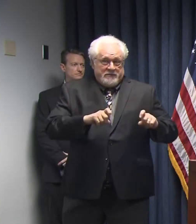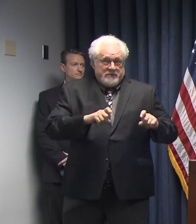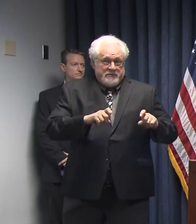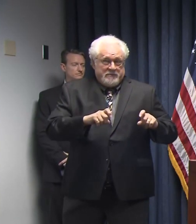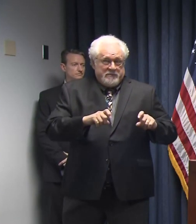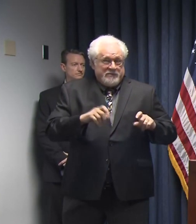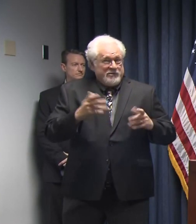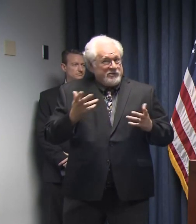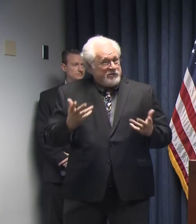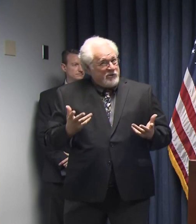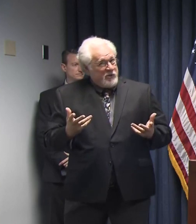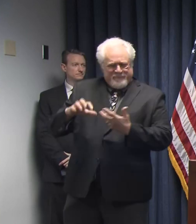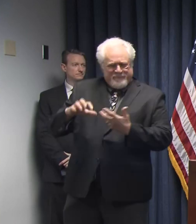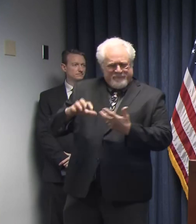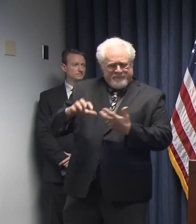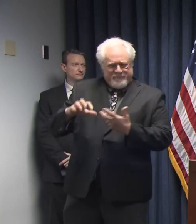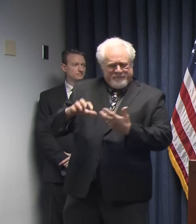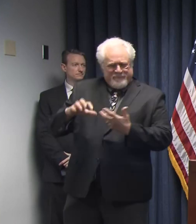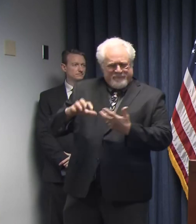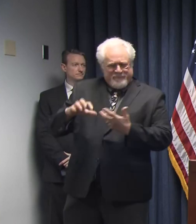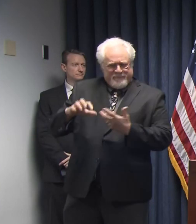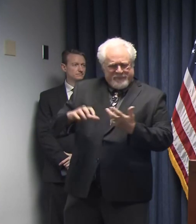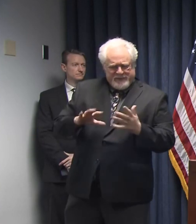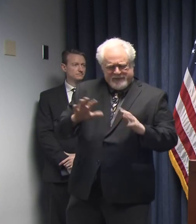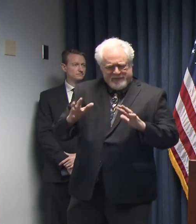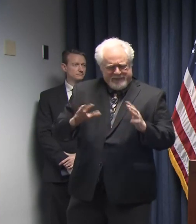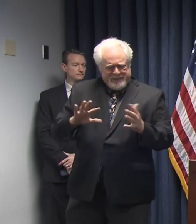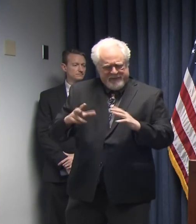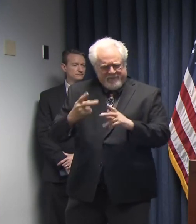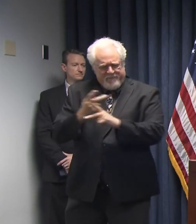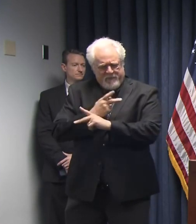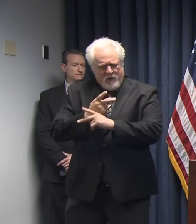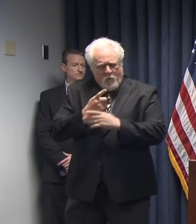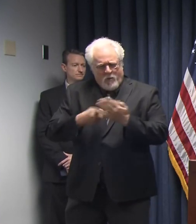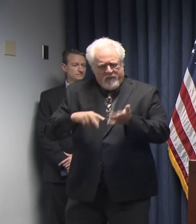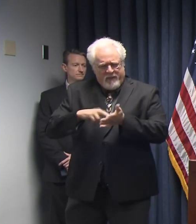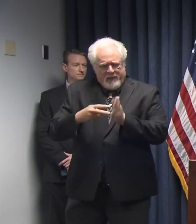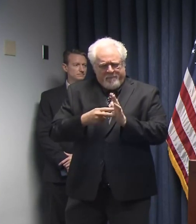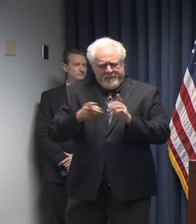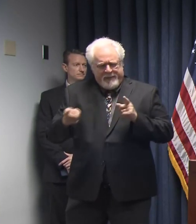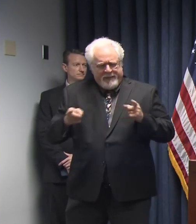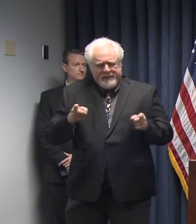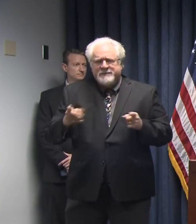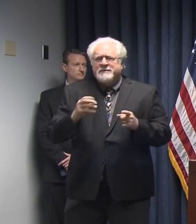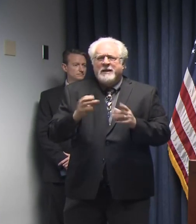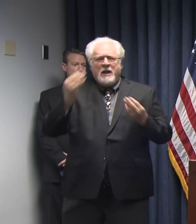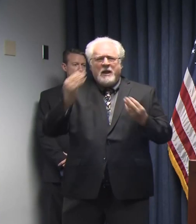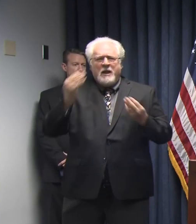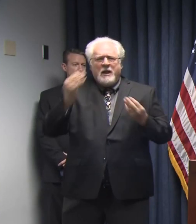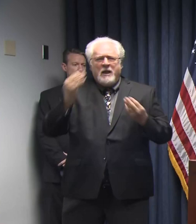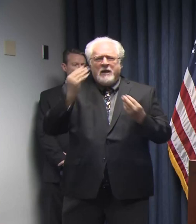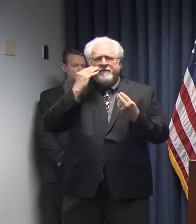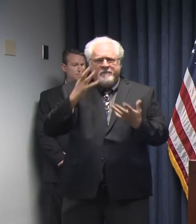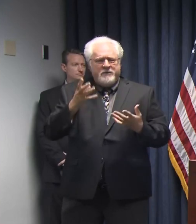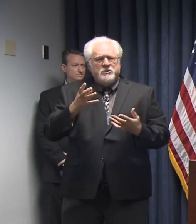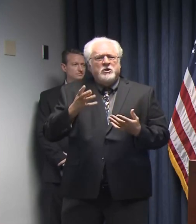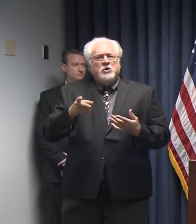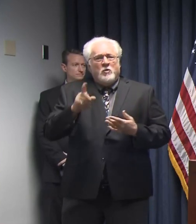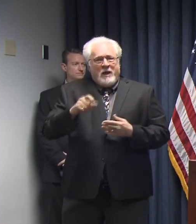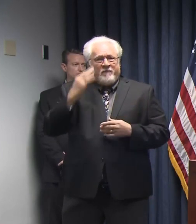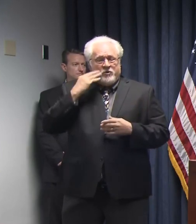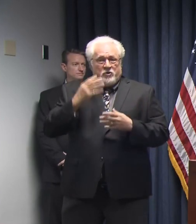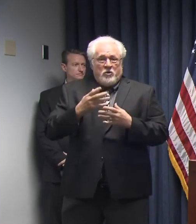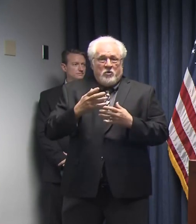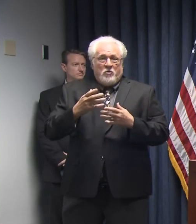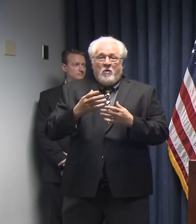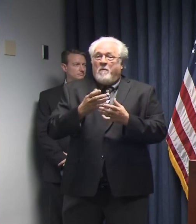So it's a mixed bag, and what it means, and there's a lot of information that you need know, much